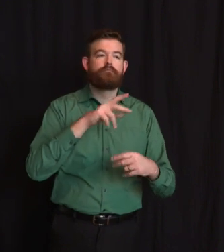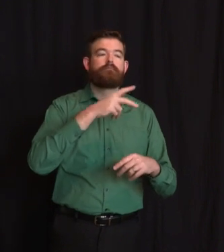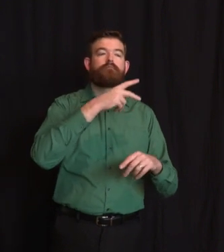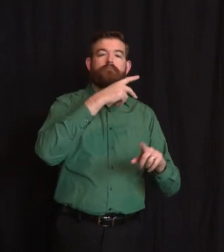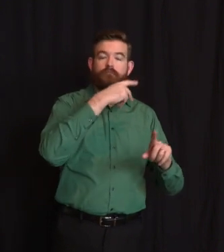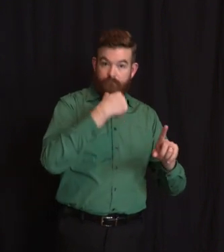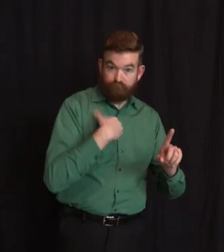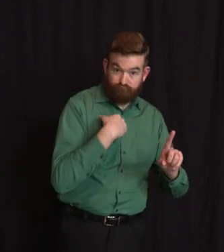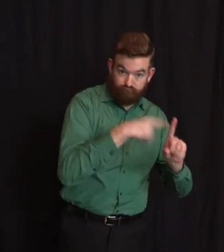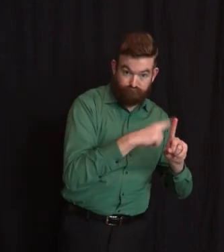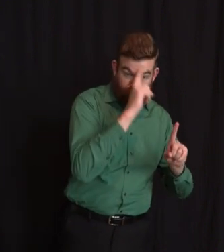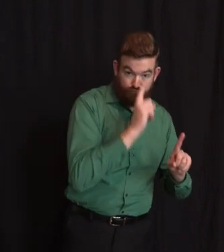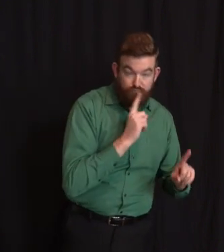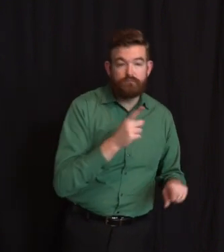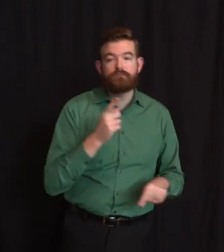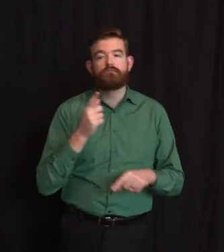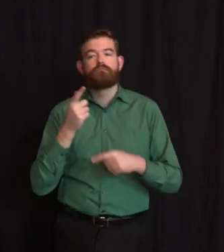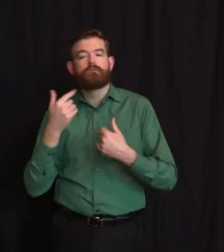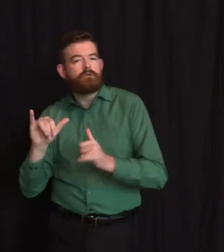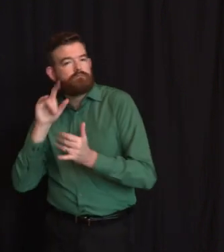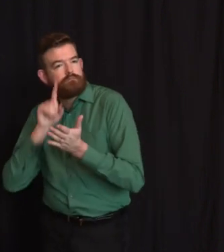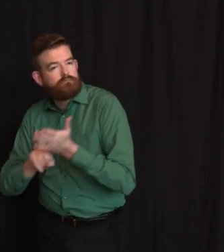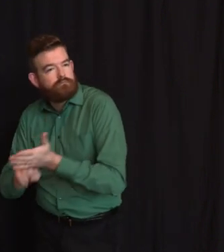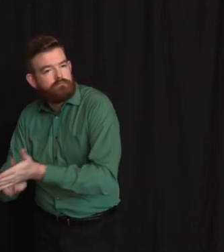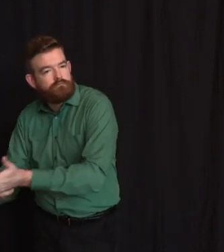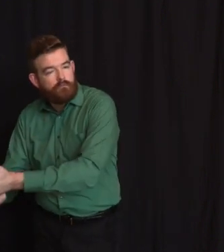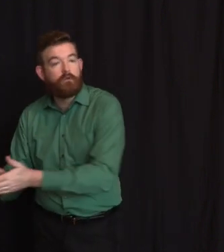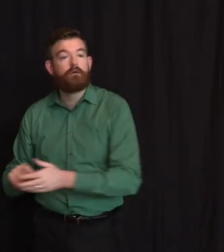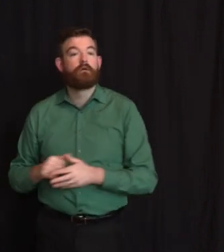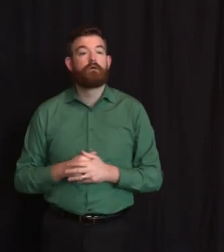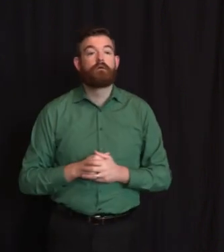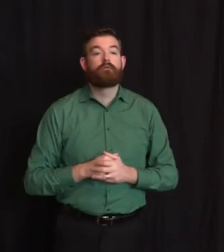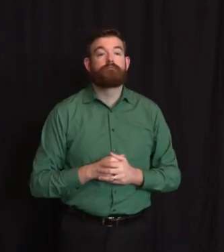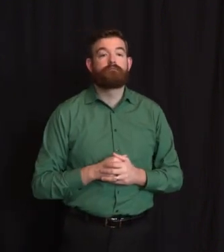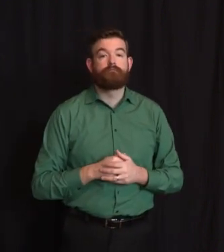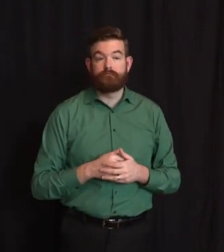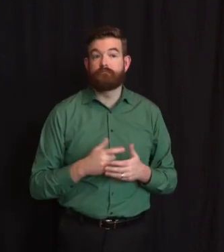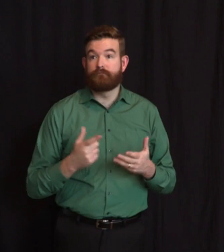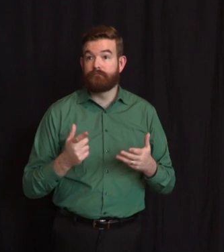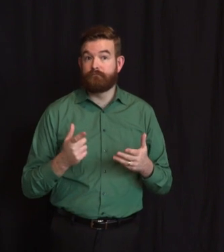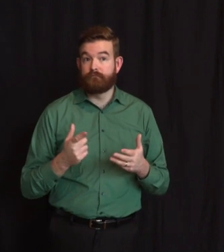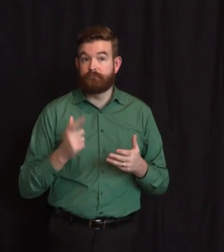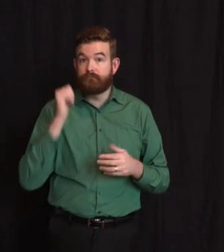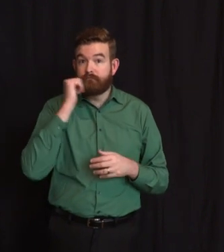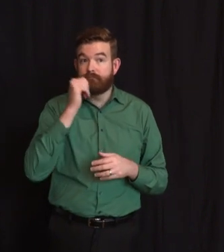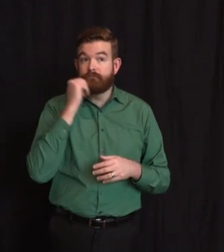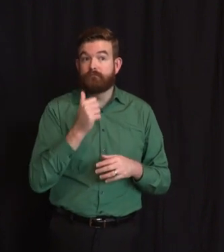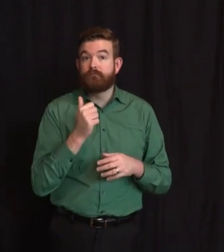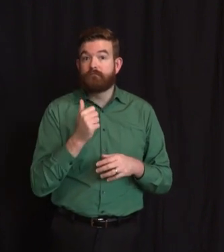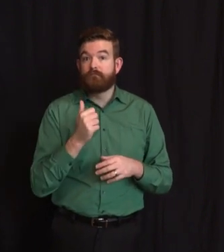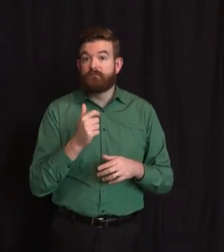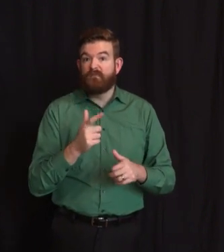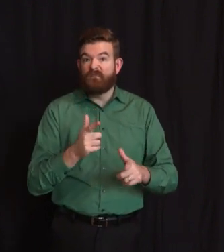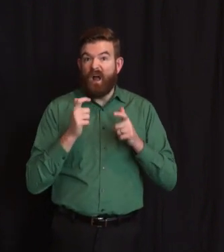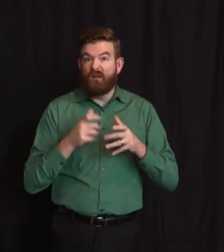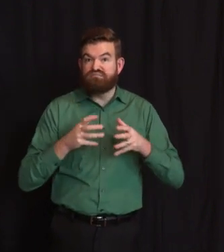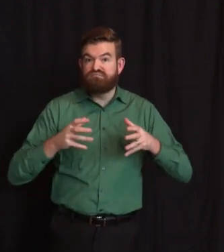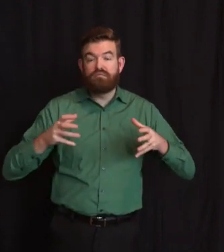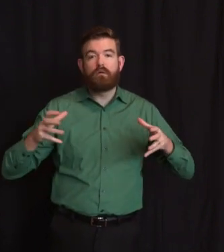growth rate of the past two days. There are now 1,961 individuals in critical care,